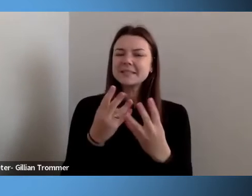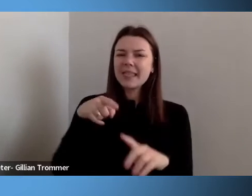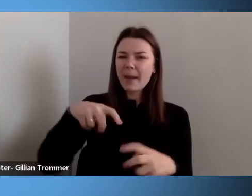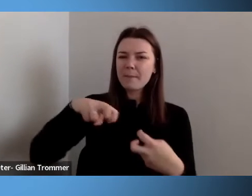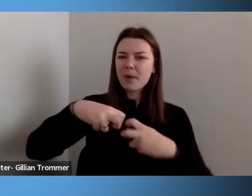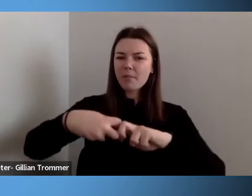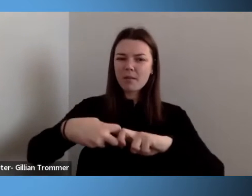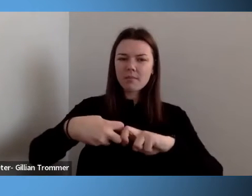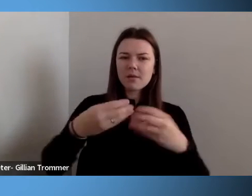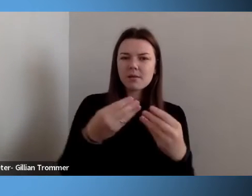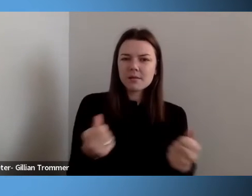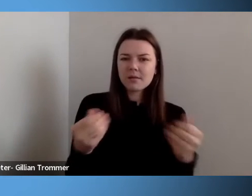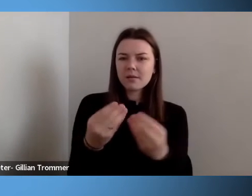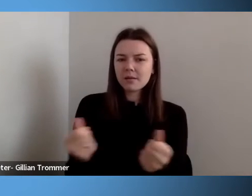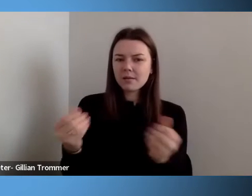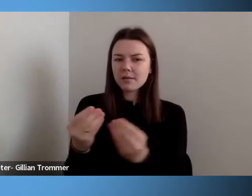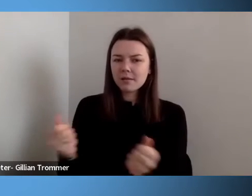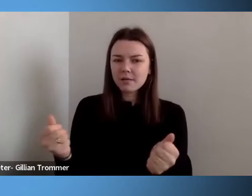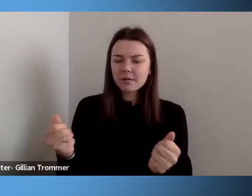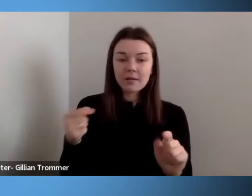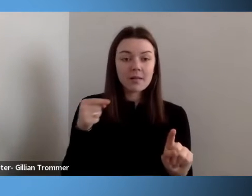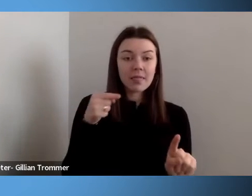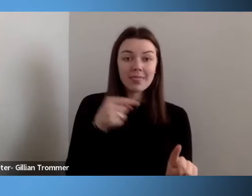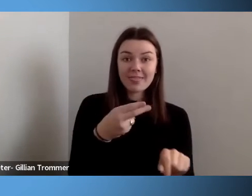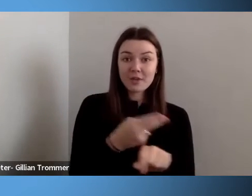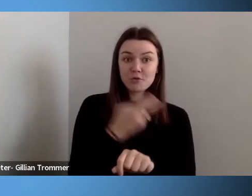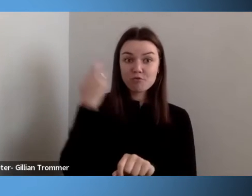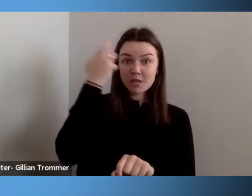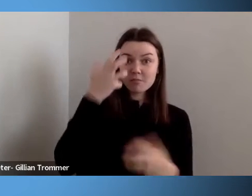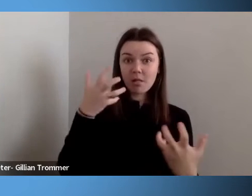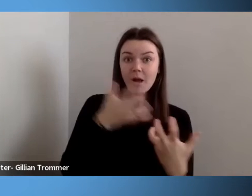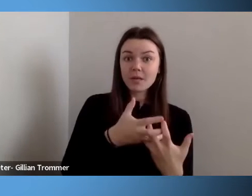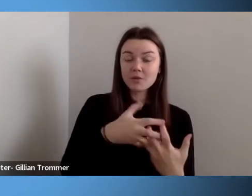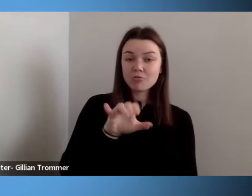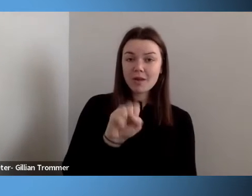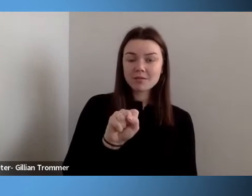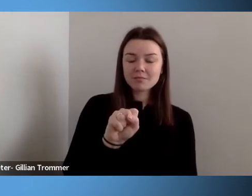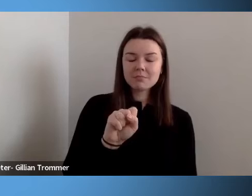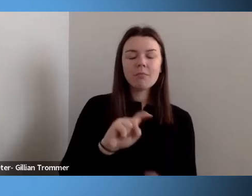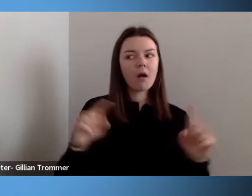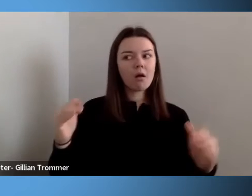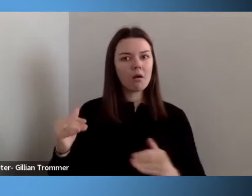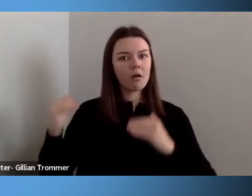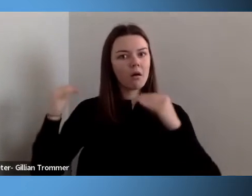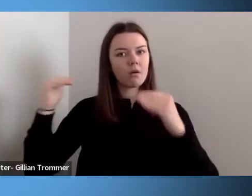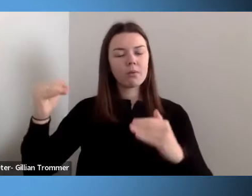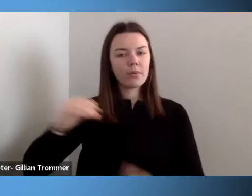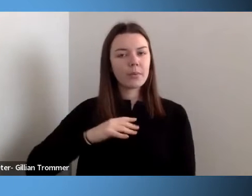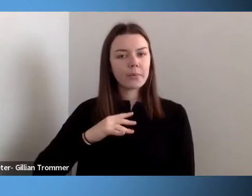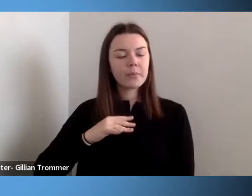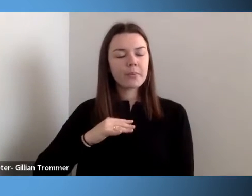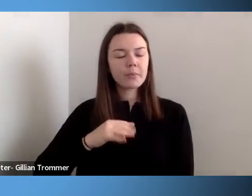reasonable accommodation to a whole new level. This was only possible because